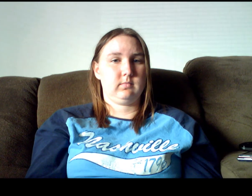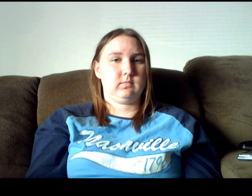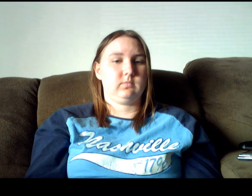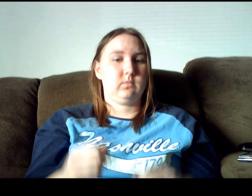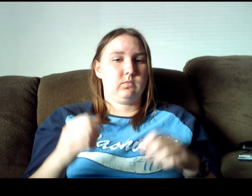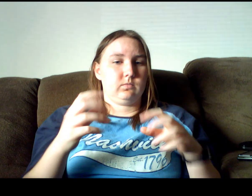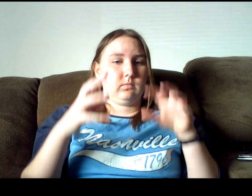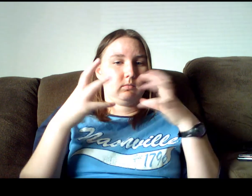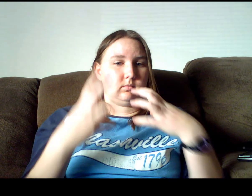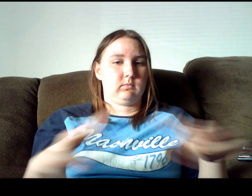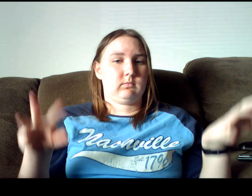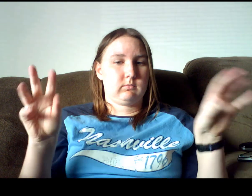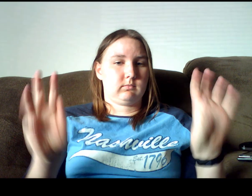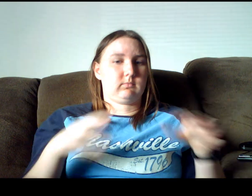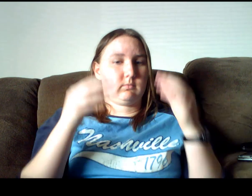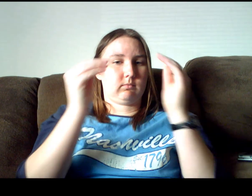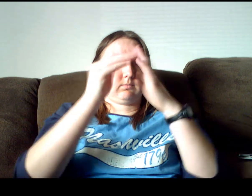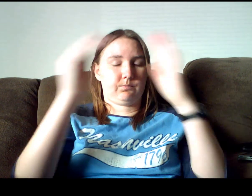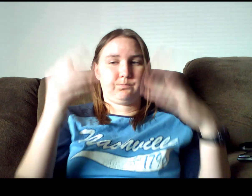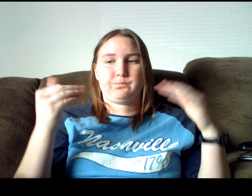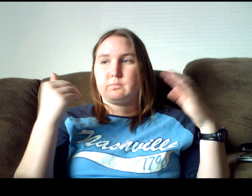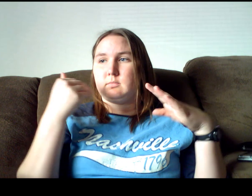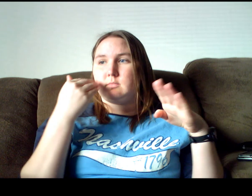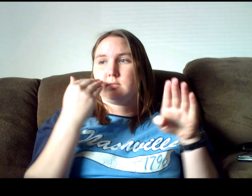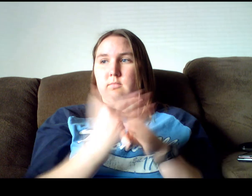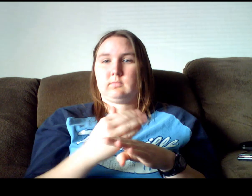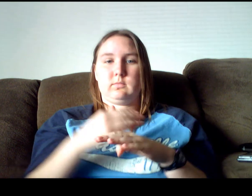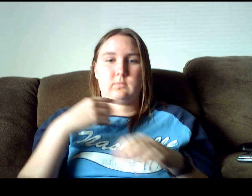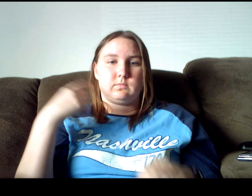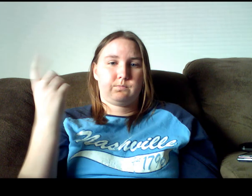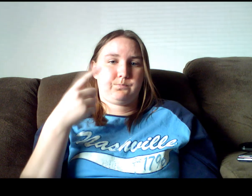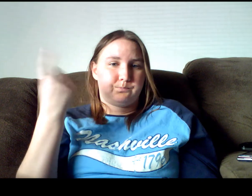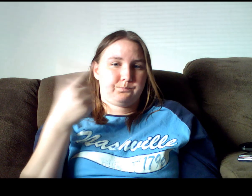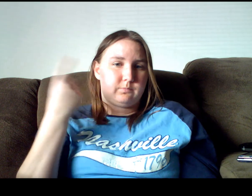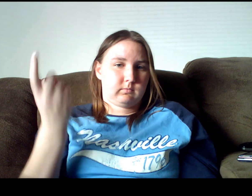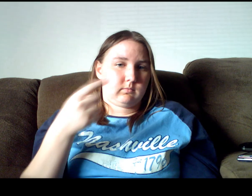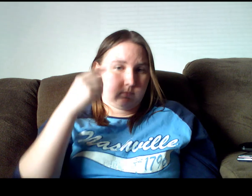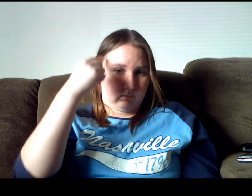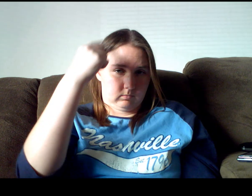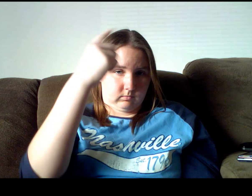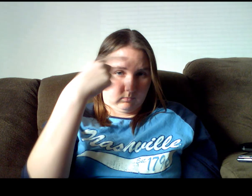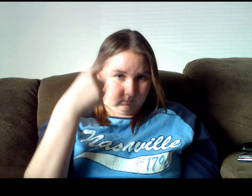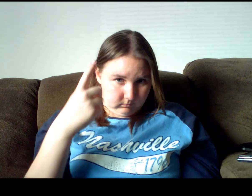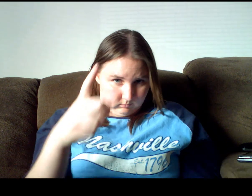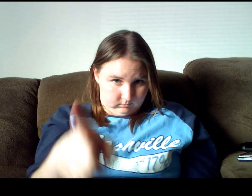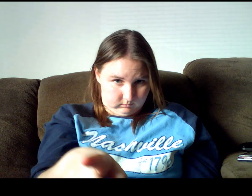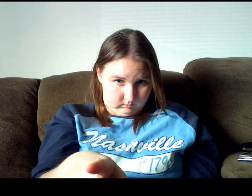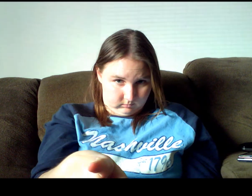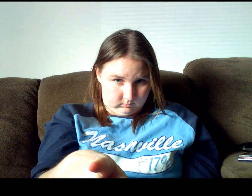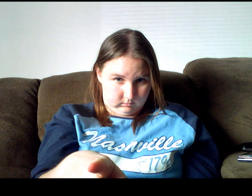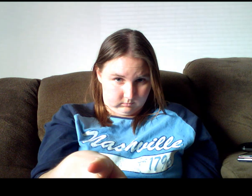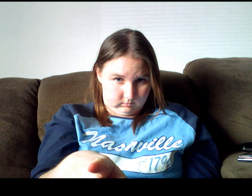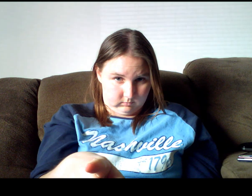difference Does Fort Worth help Cross your mind